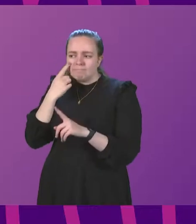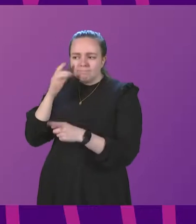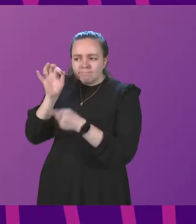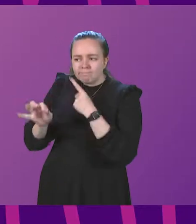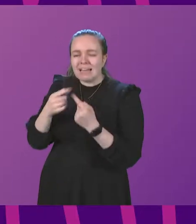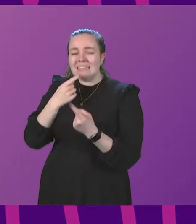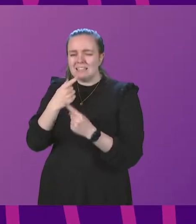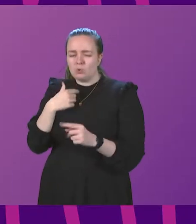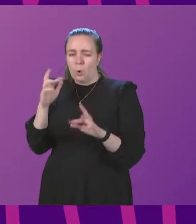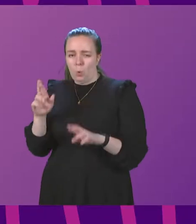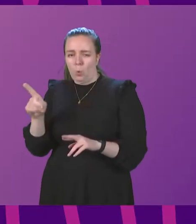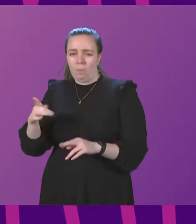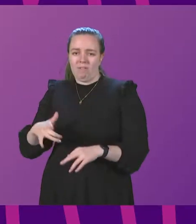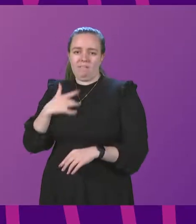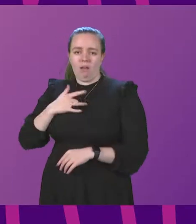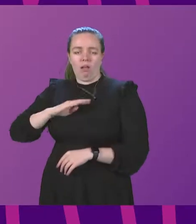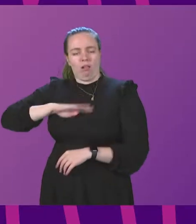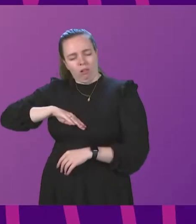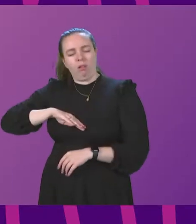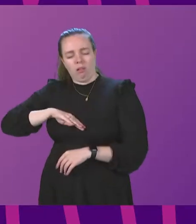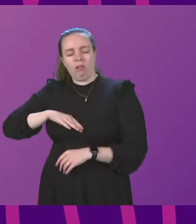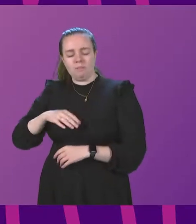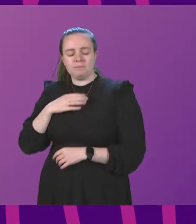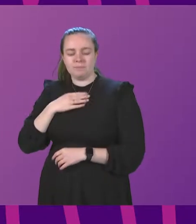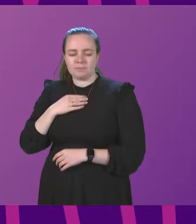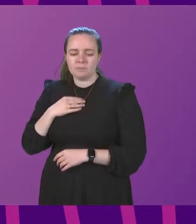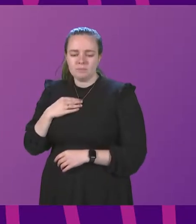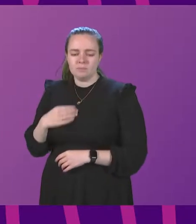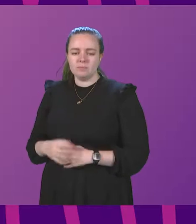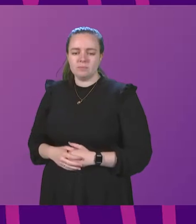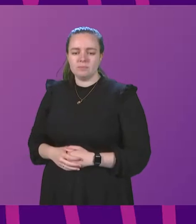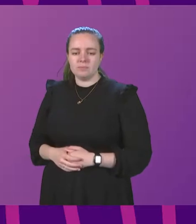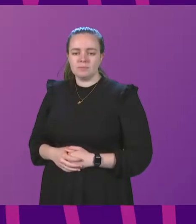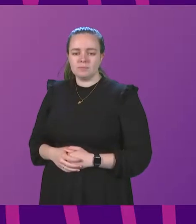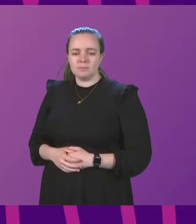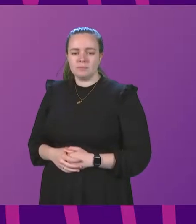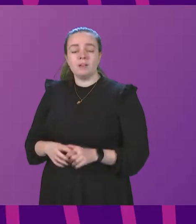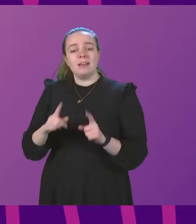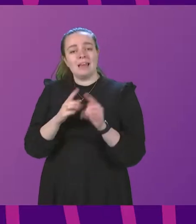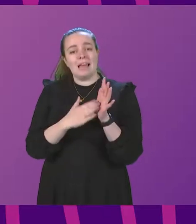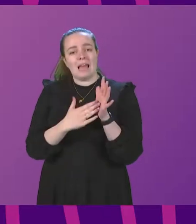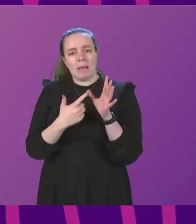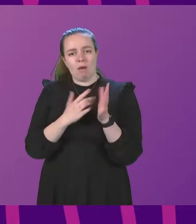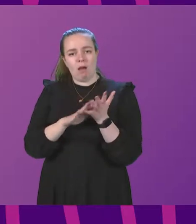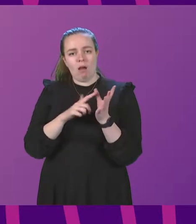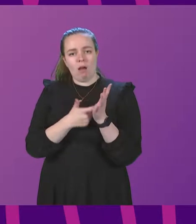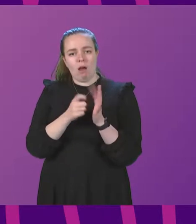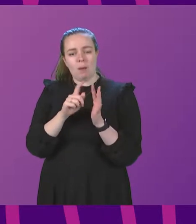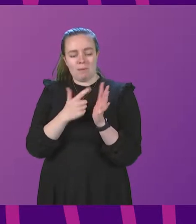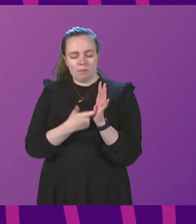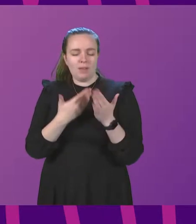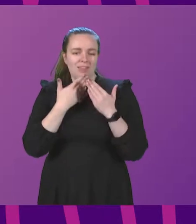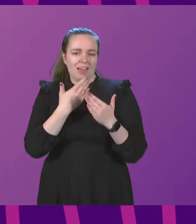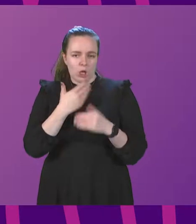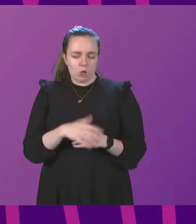data. So I hope that gives Mr Whitefield some reassurances about the rationale behind the decisions. Emma Harper to be followed by Willie Rennie. Thank you.